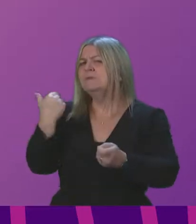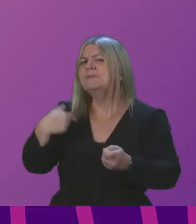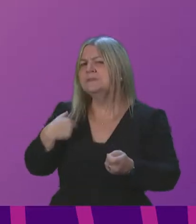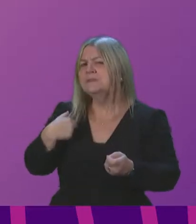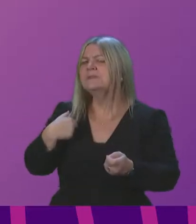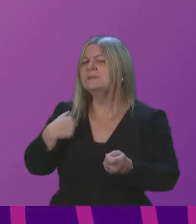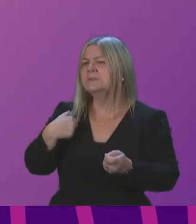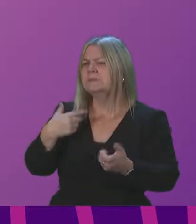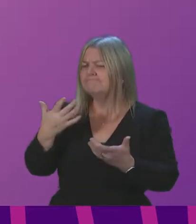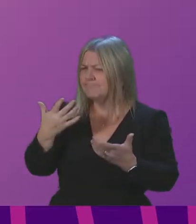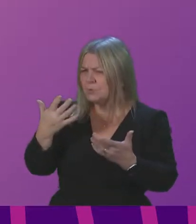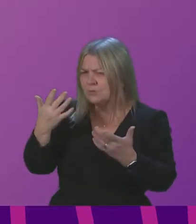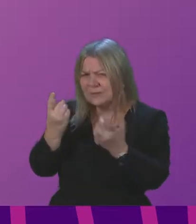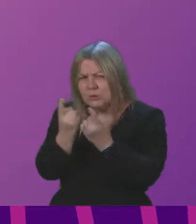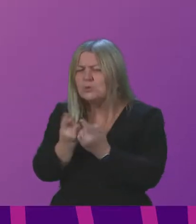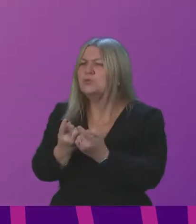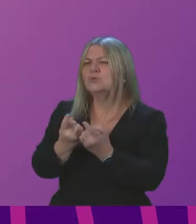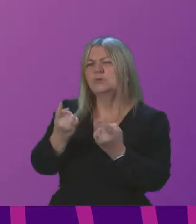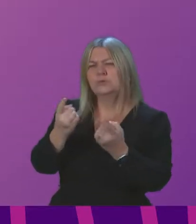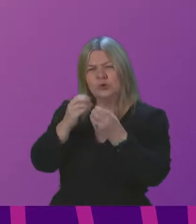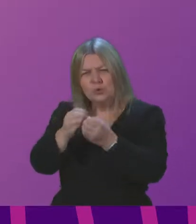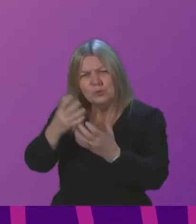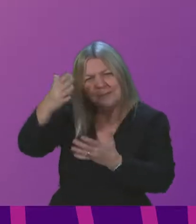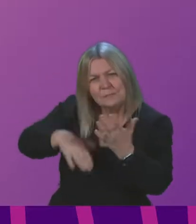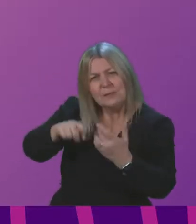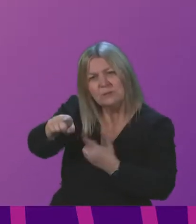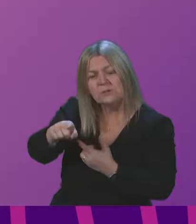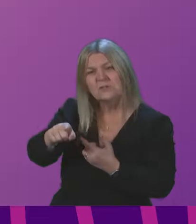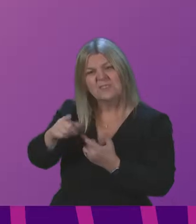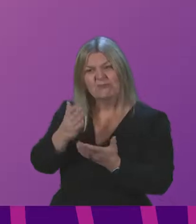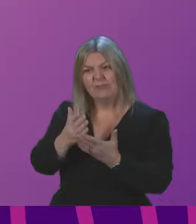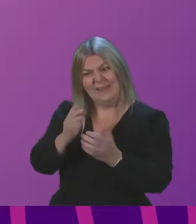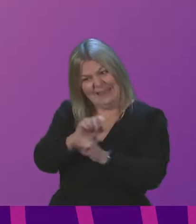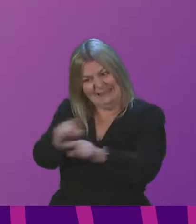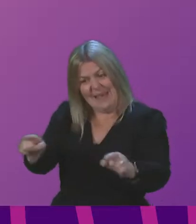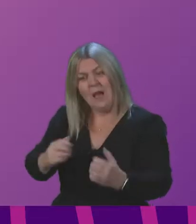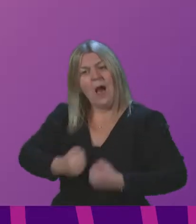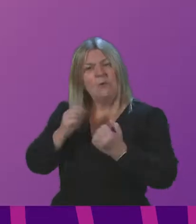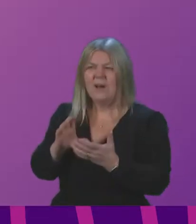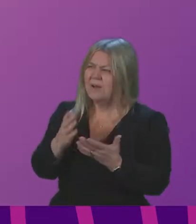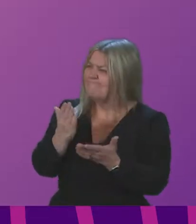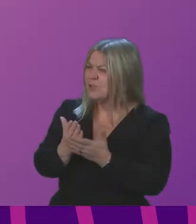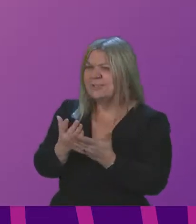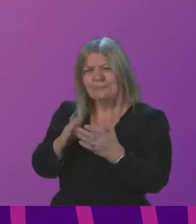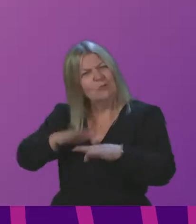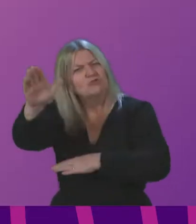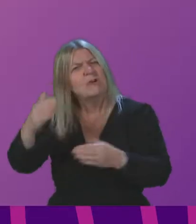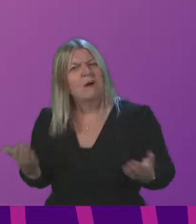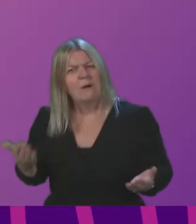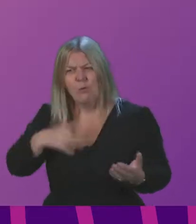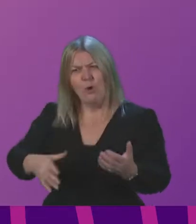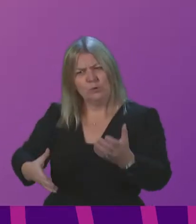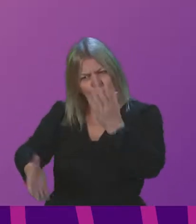ongoing student experience. Young people are our investment into the future. We want them learning for all our sakes.